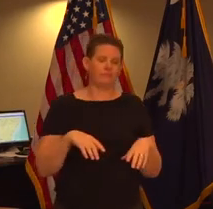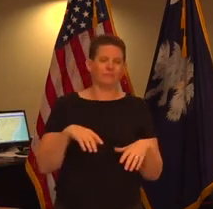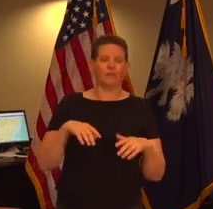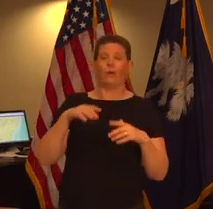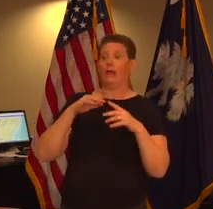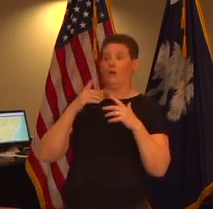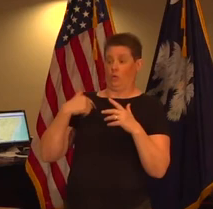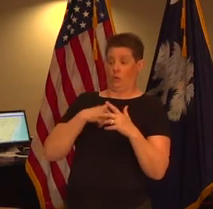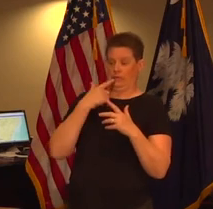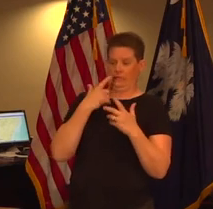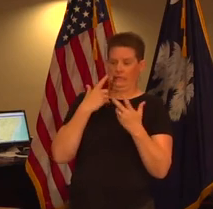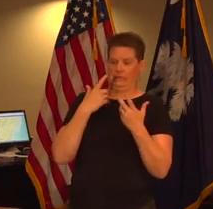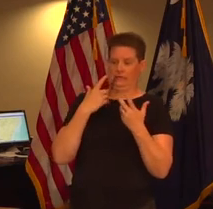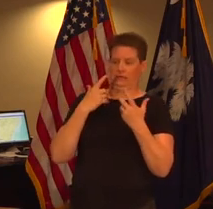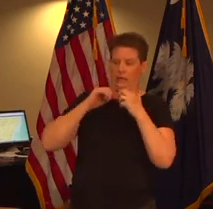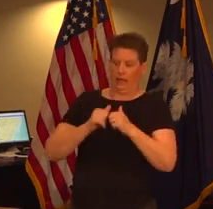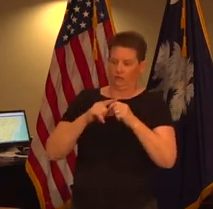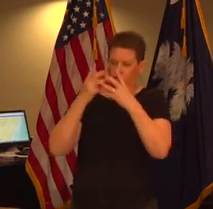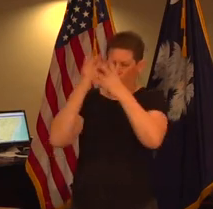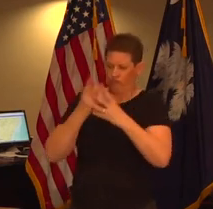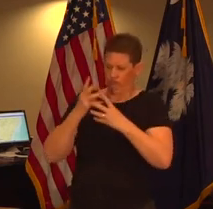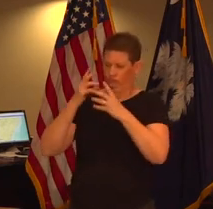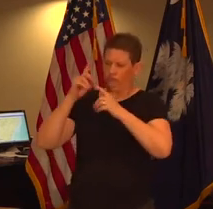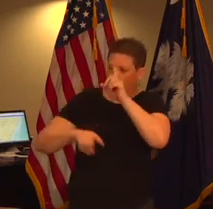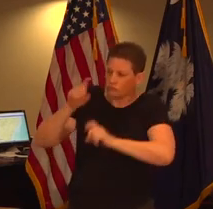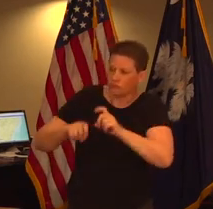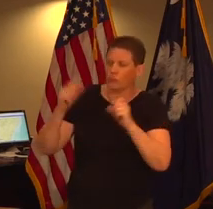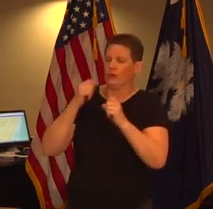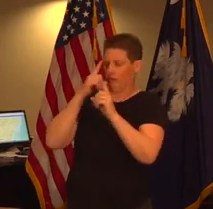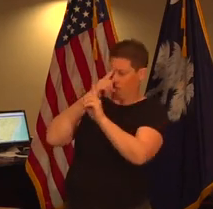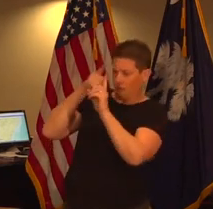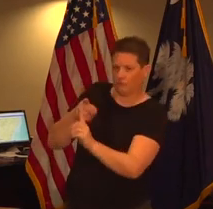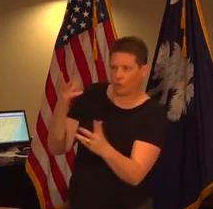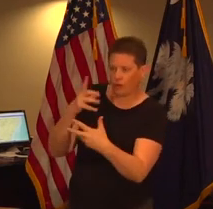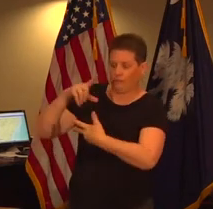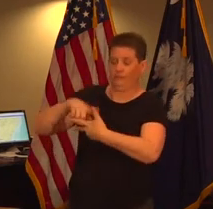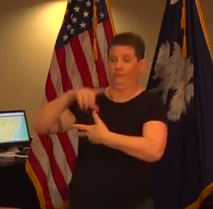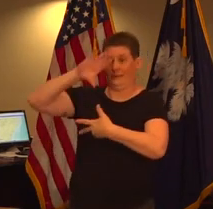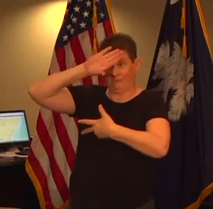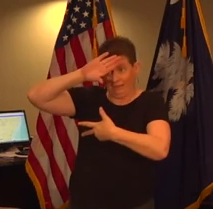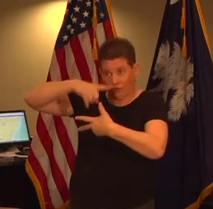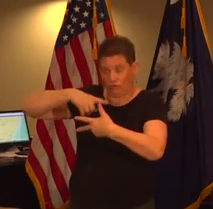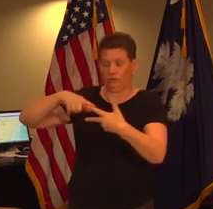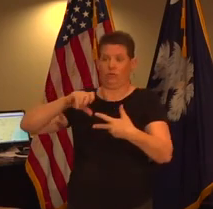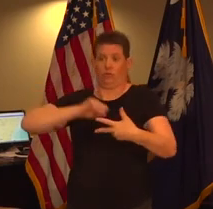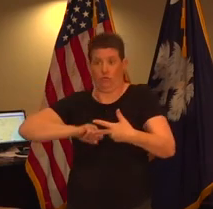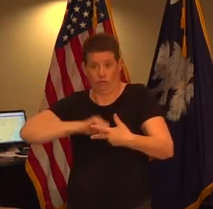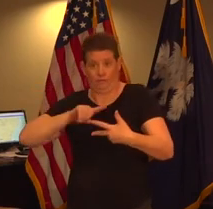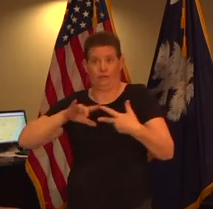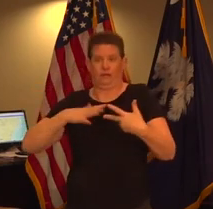will we focus on the most commonly associated symptoms with the illness which are fever a cough shortness of breath